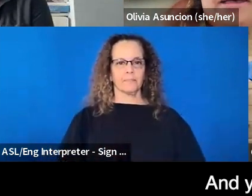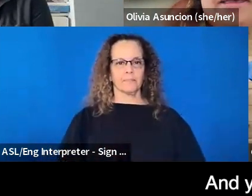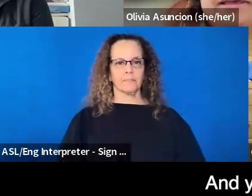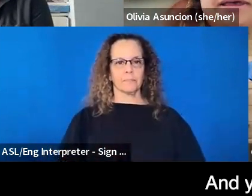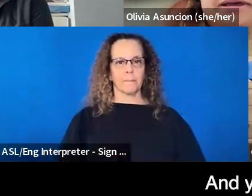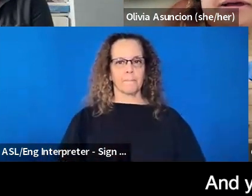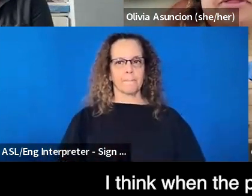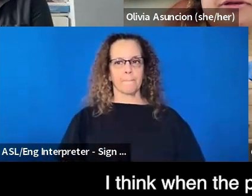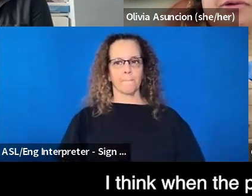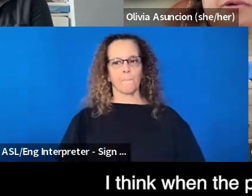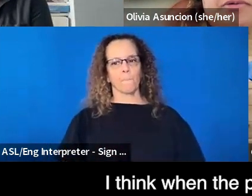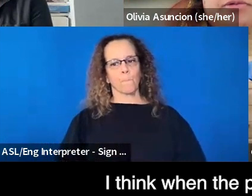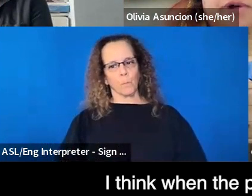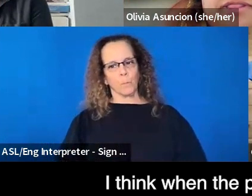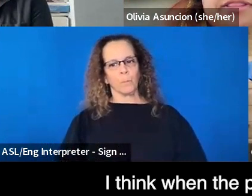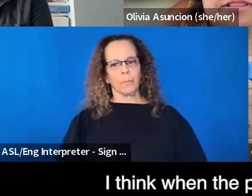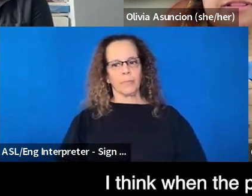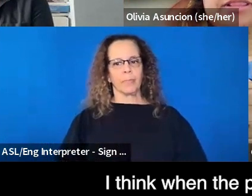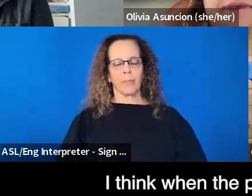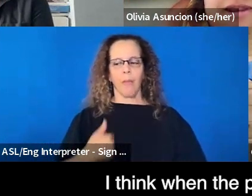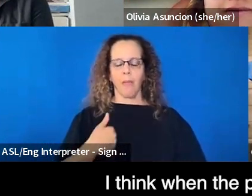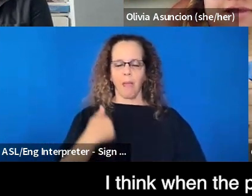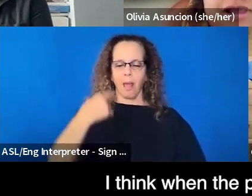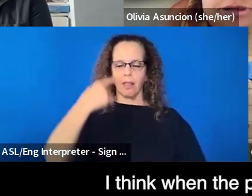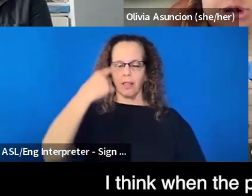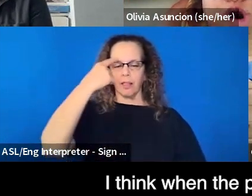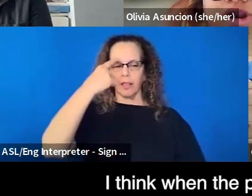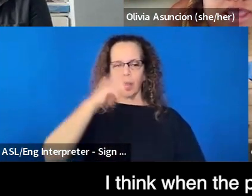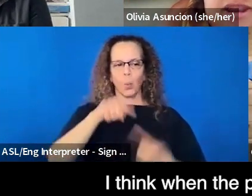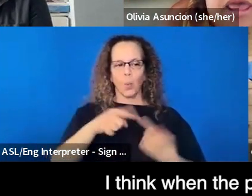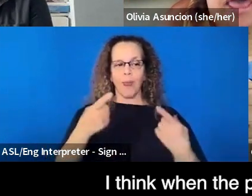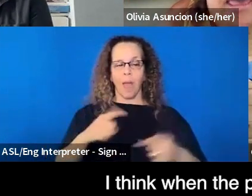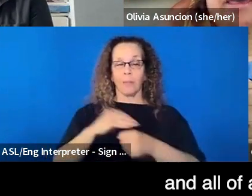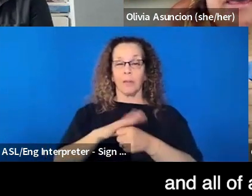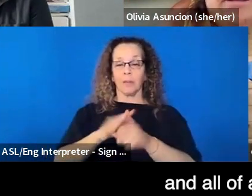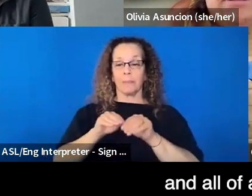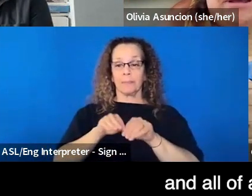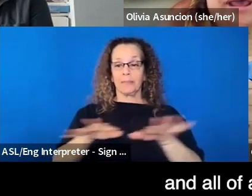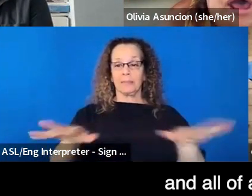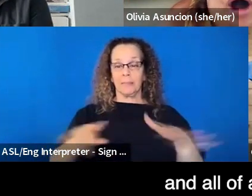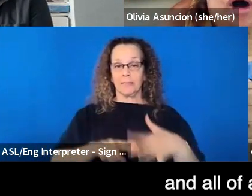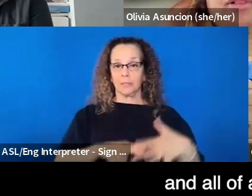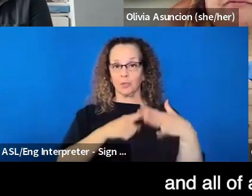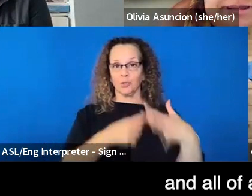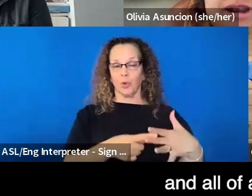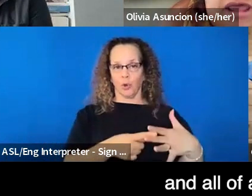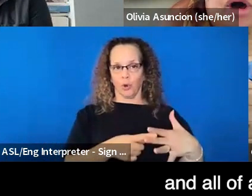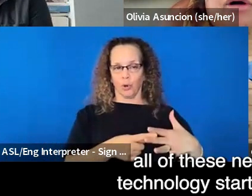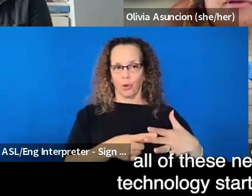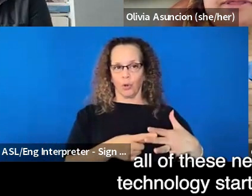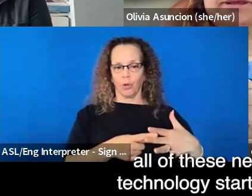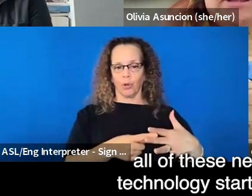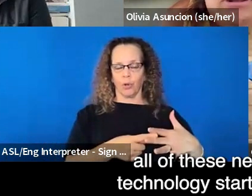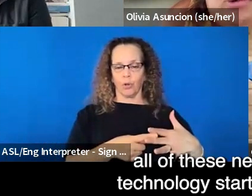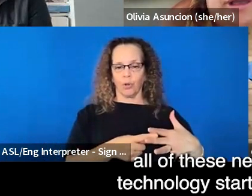yeah, I think when the pandemic started and all of a sudden